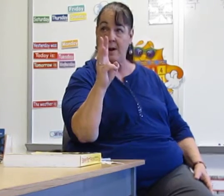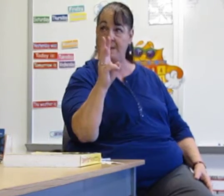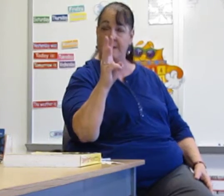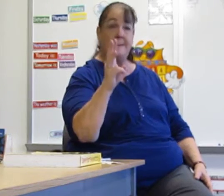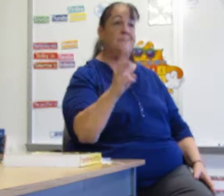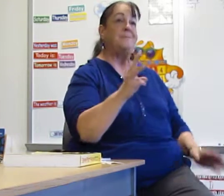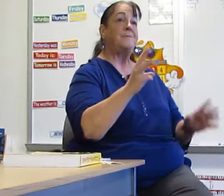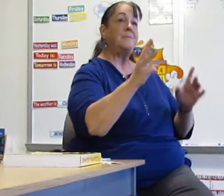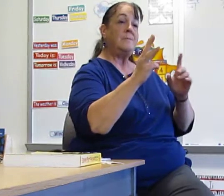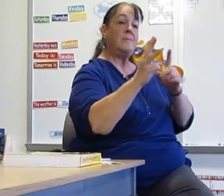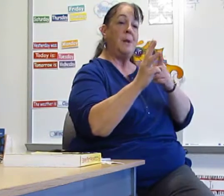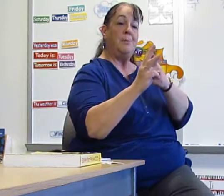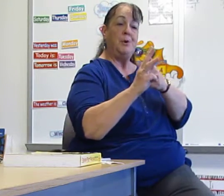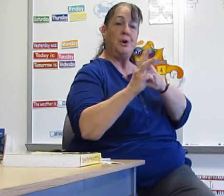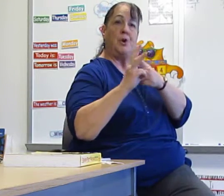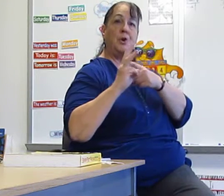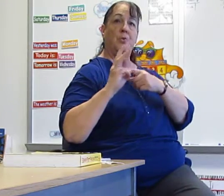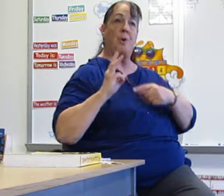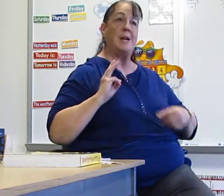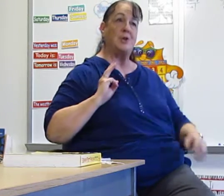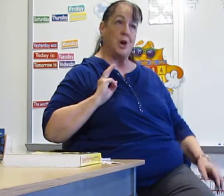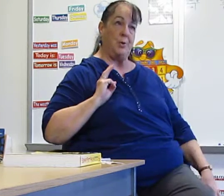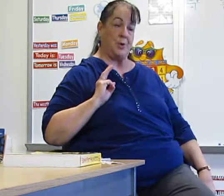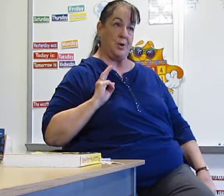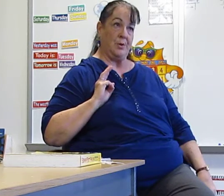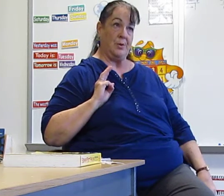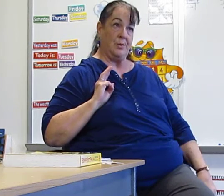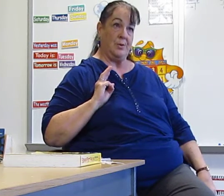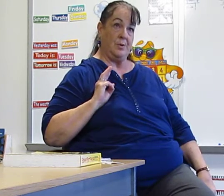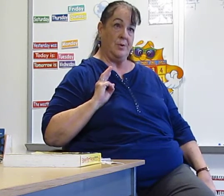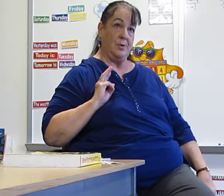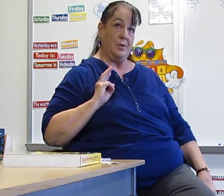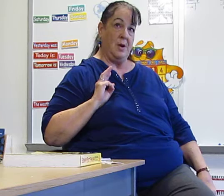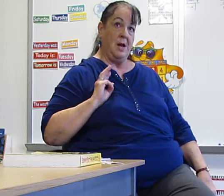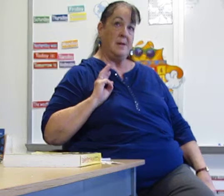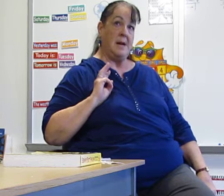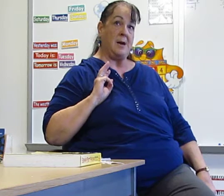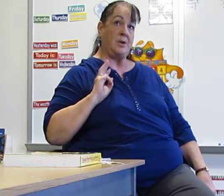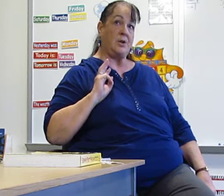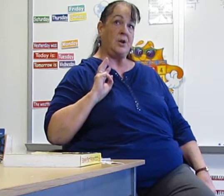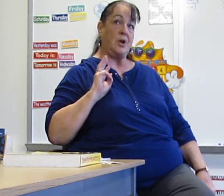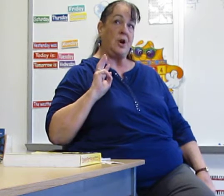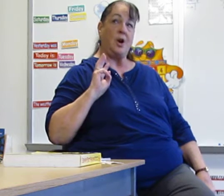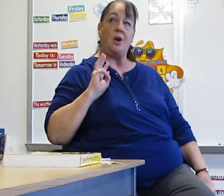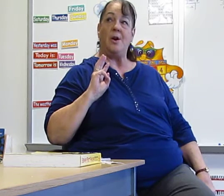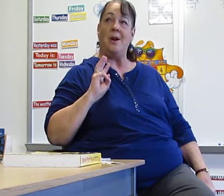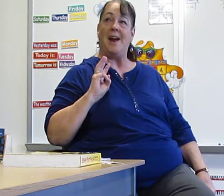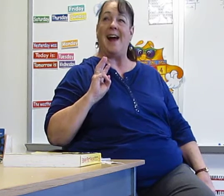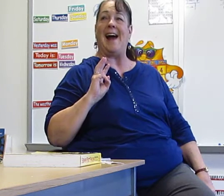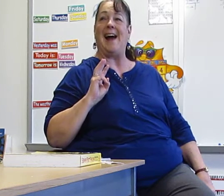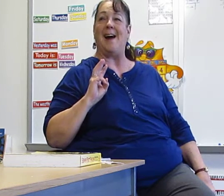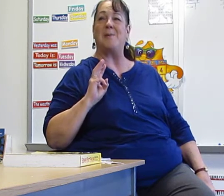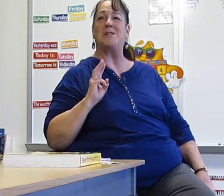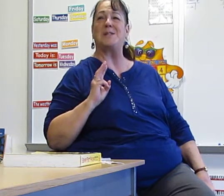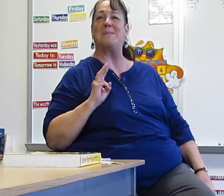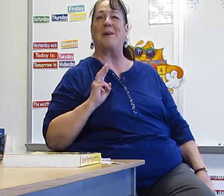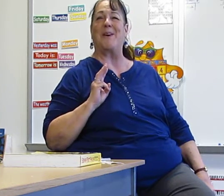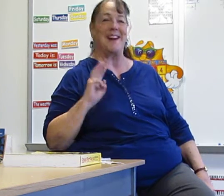right? Put it on your right shoulder. Now, curve, which is my right.